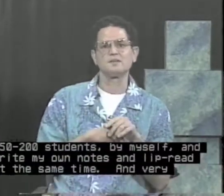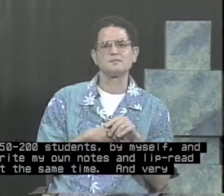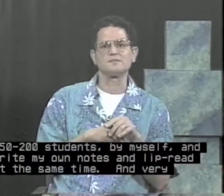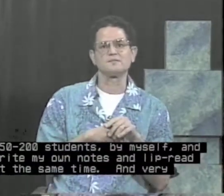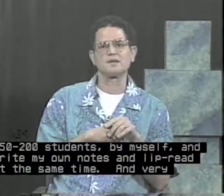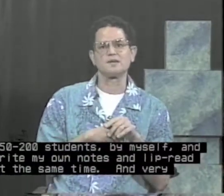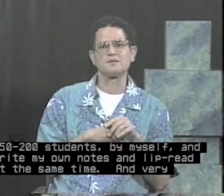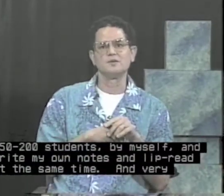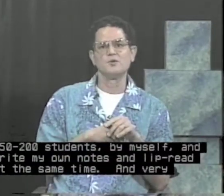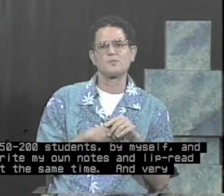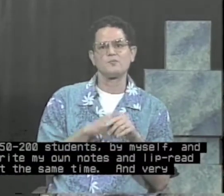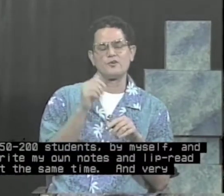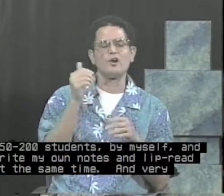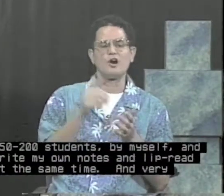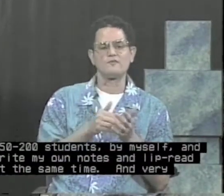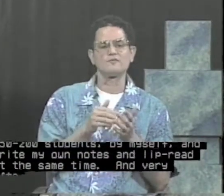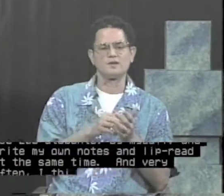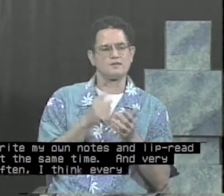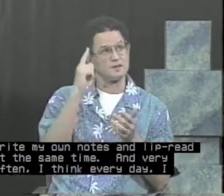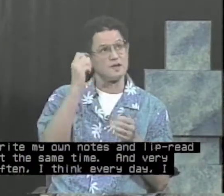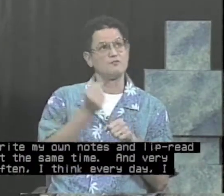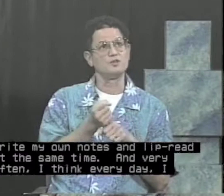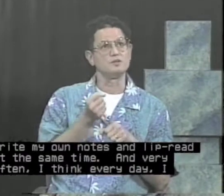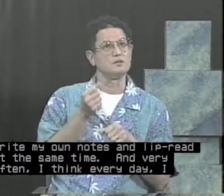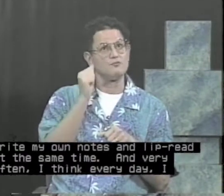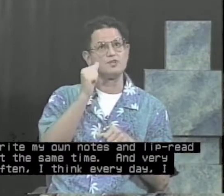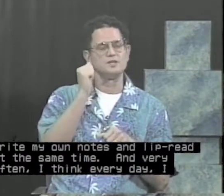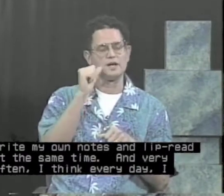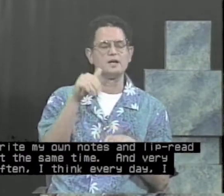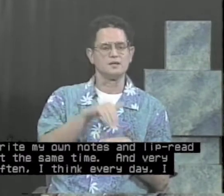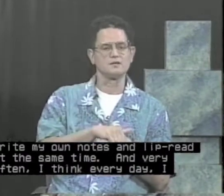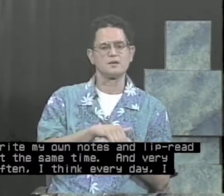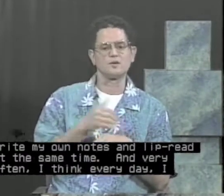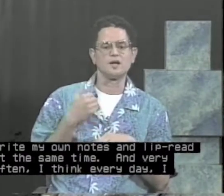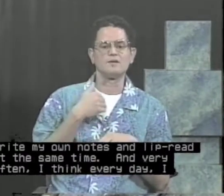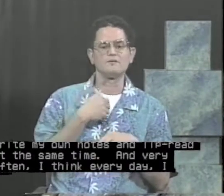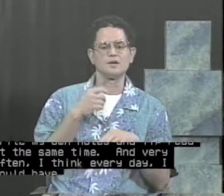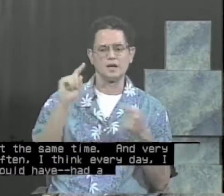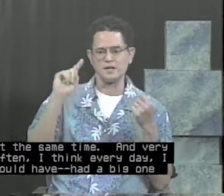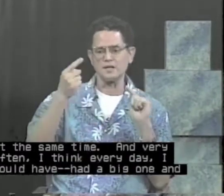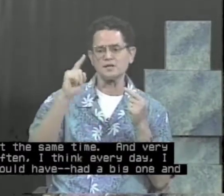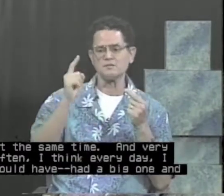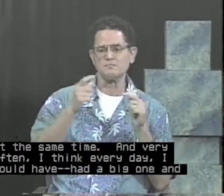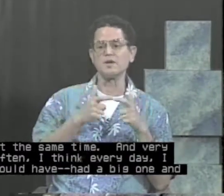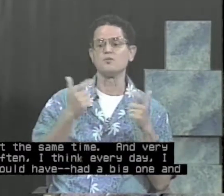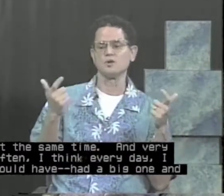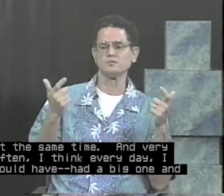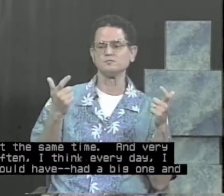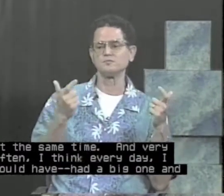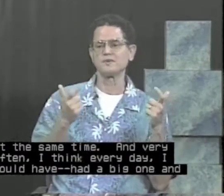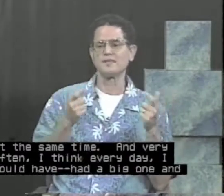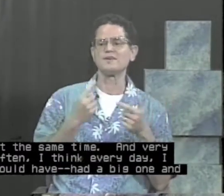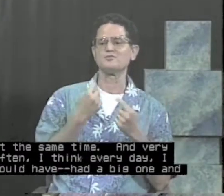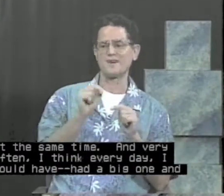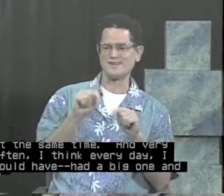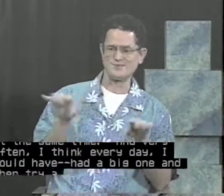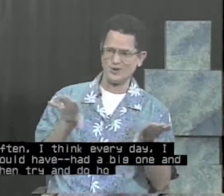very often, I think every day, I would have had a big one, and then try to do